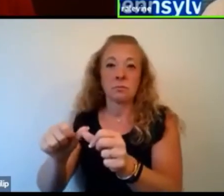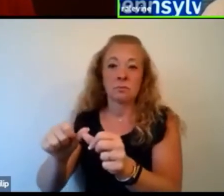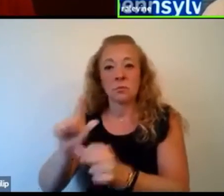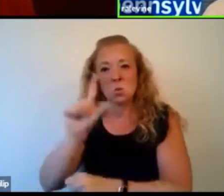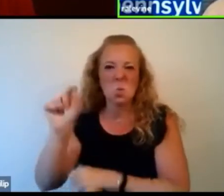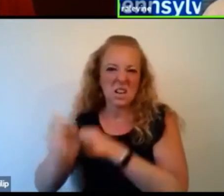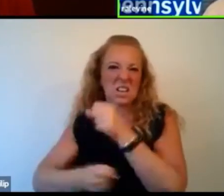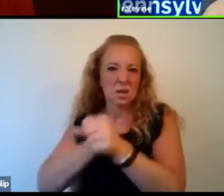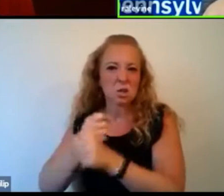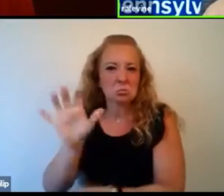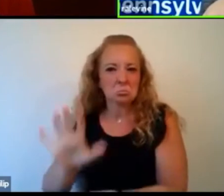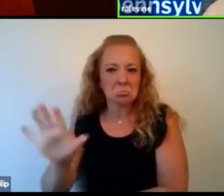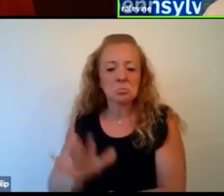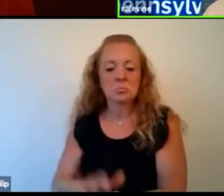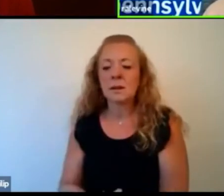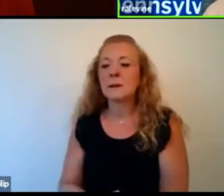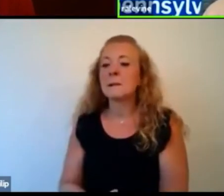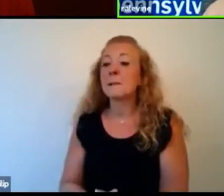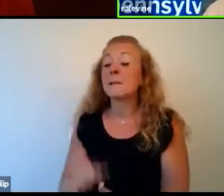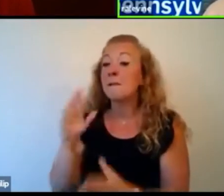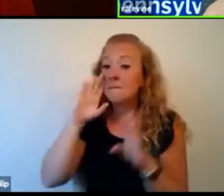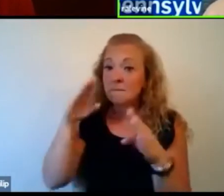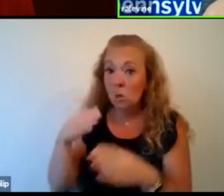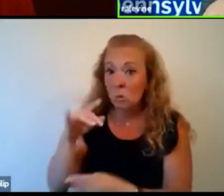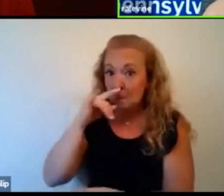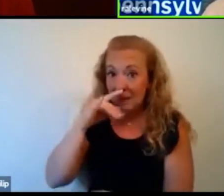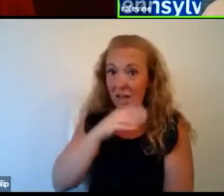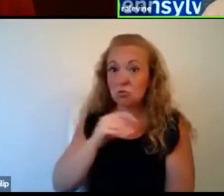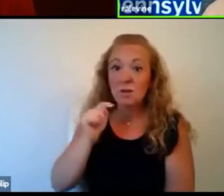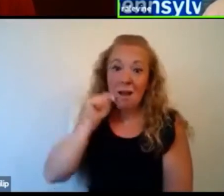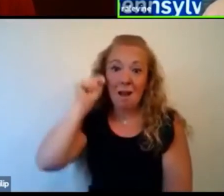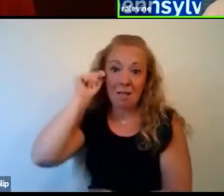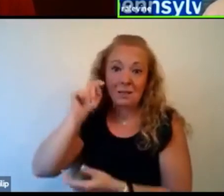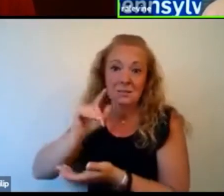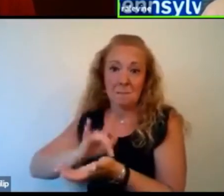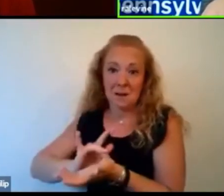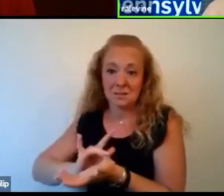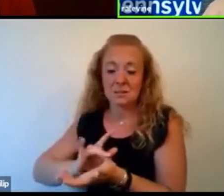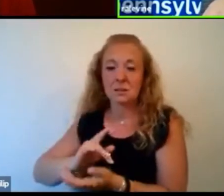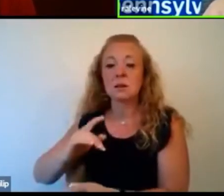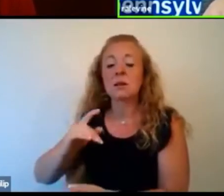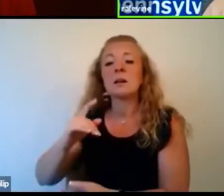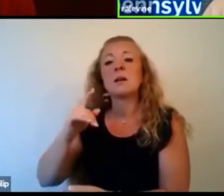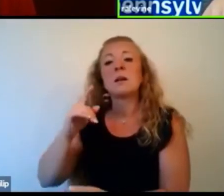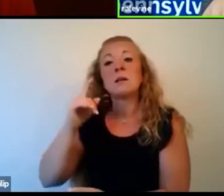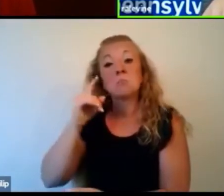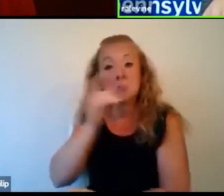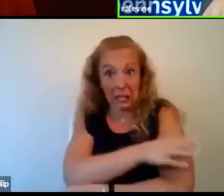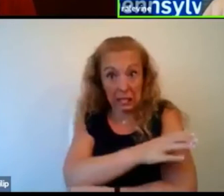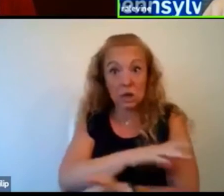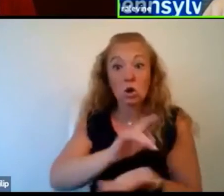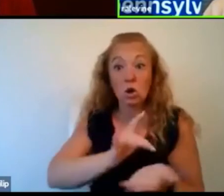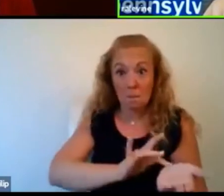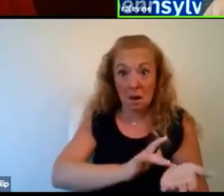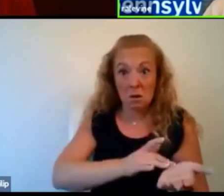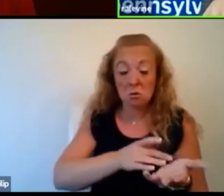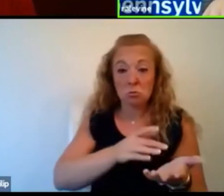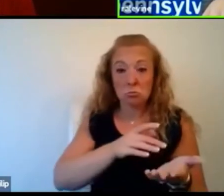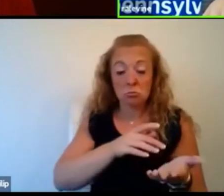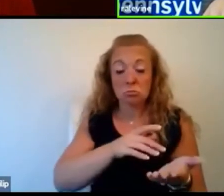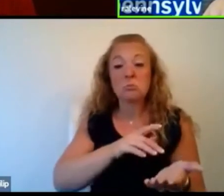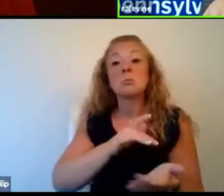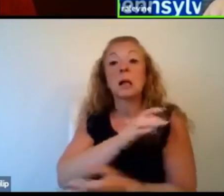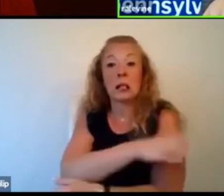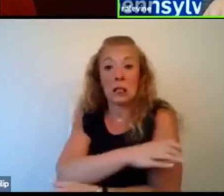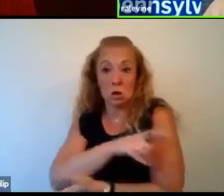um, and pediatrics and adolescent medicine, uh, doing clinical medicine, uh, doing clinical research